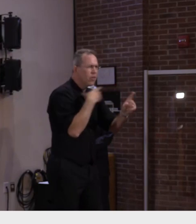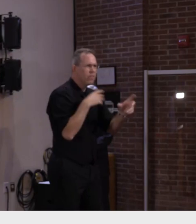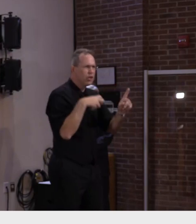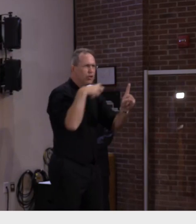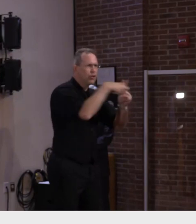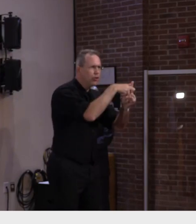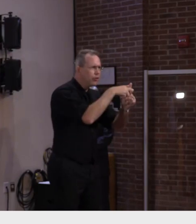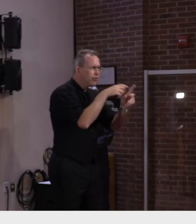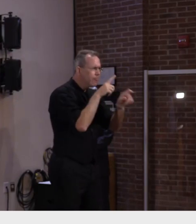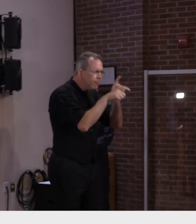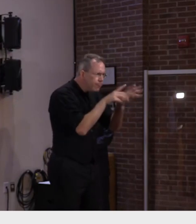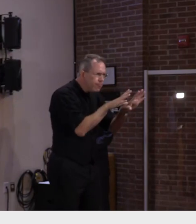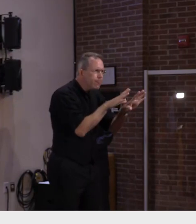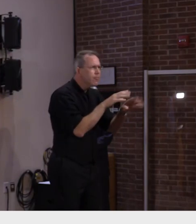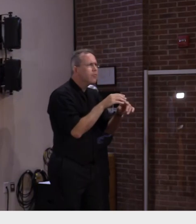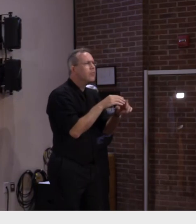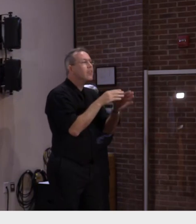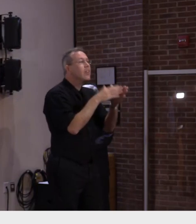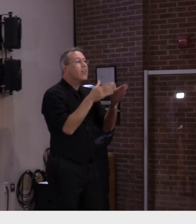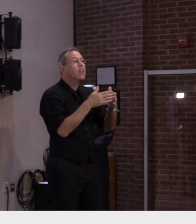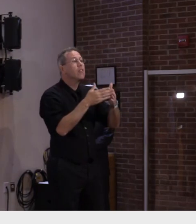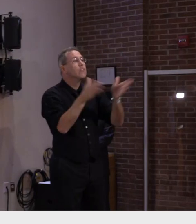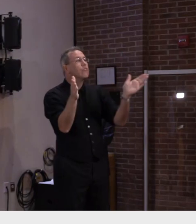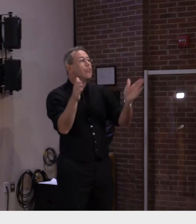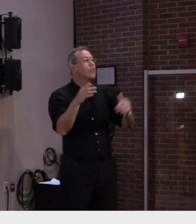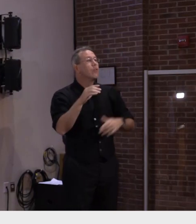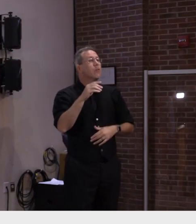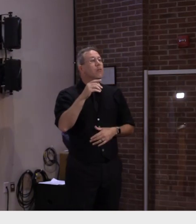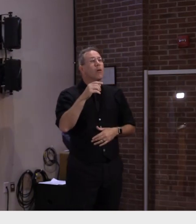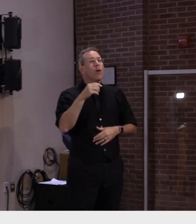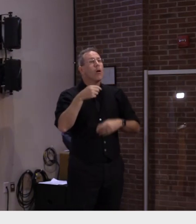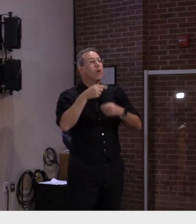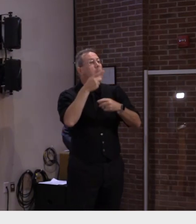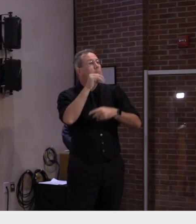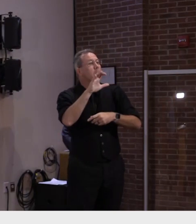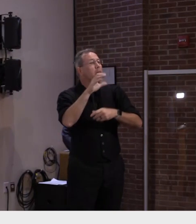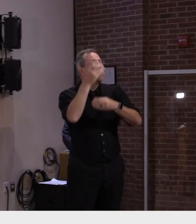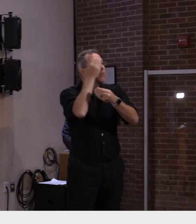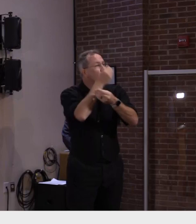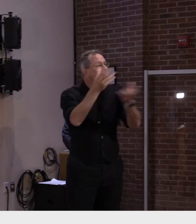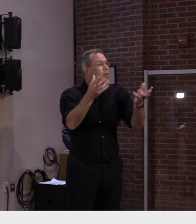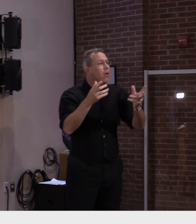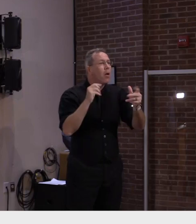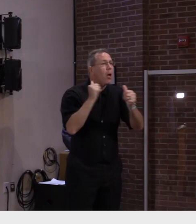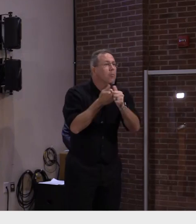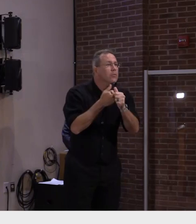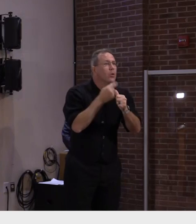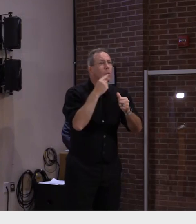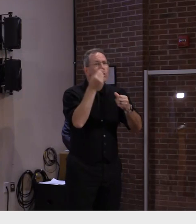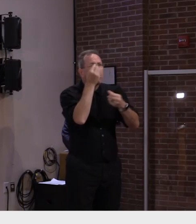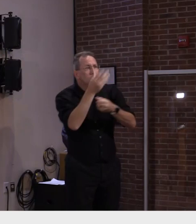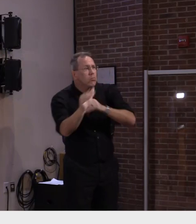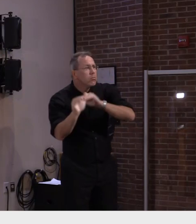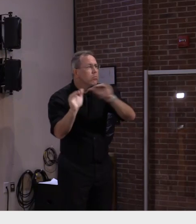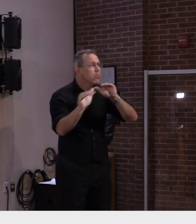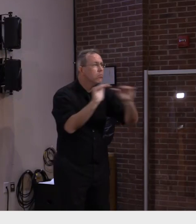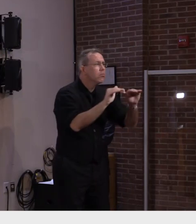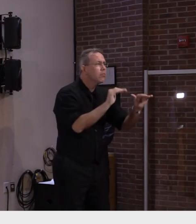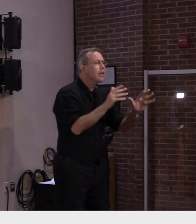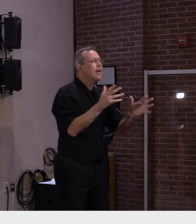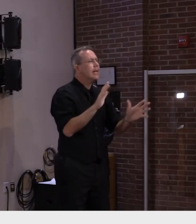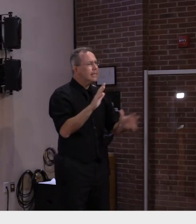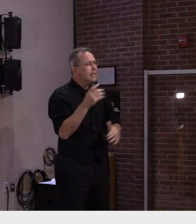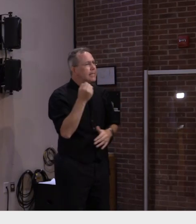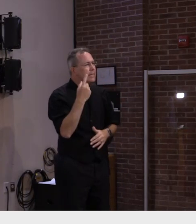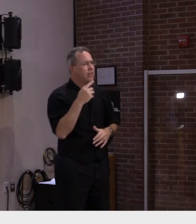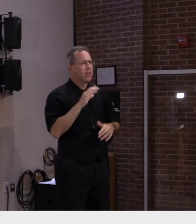you know, in terms of how the situation is being managed or not managed, obviously, we continue to communicate with those in charge of